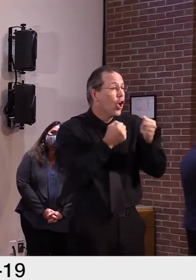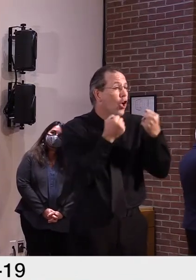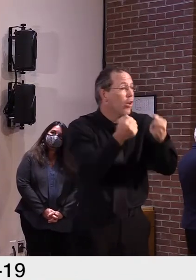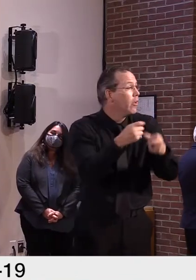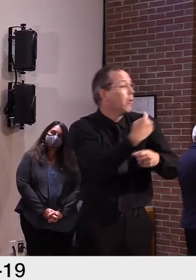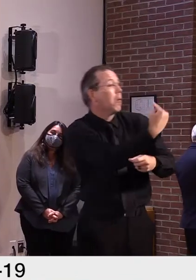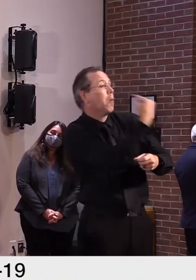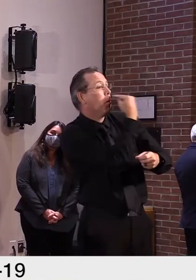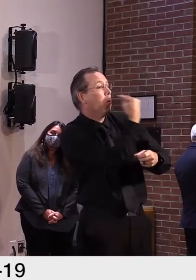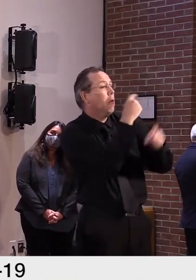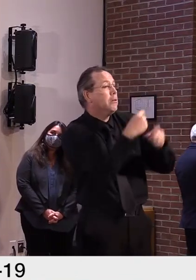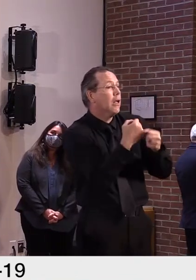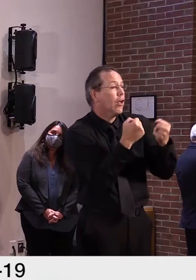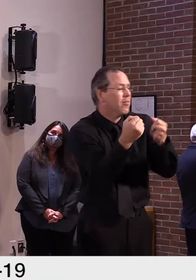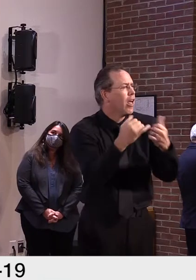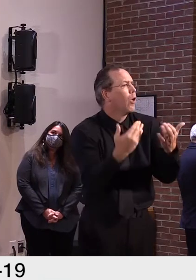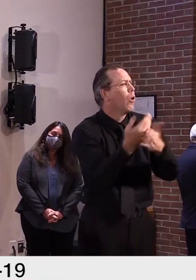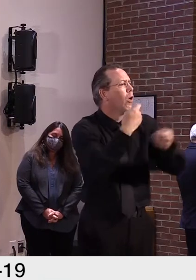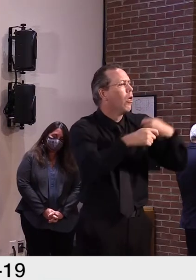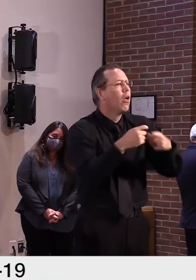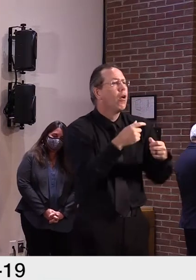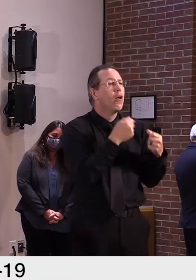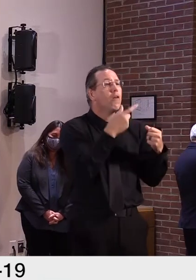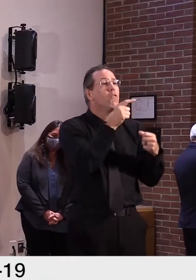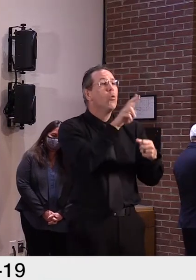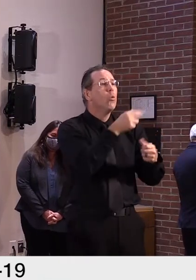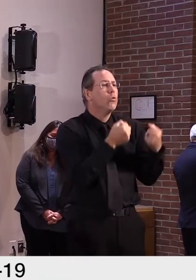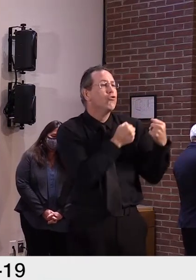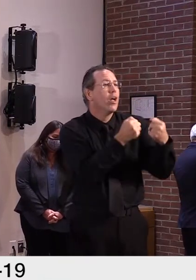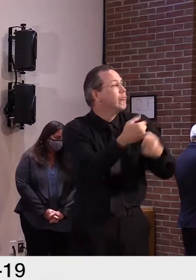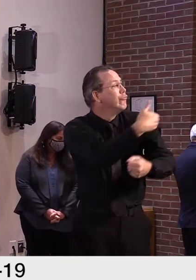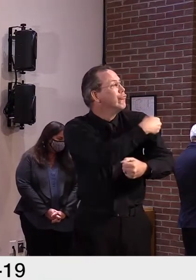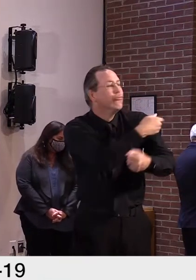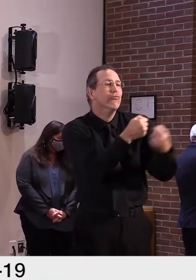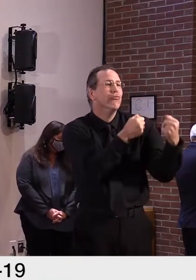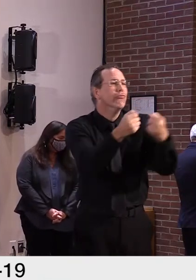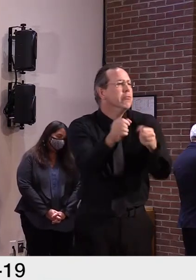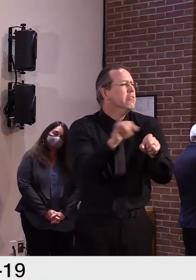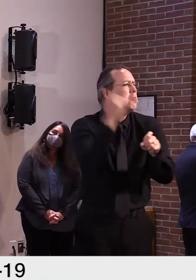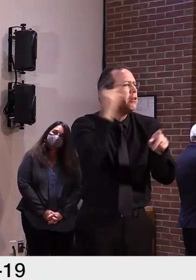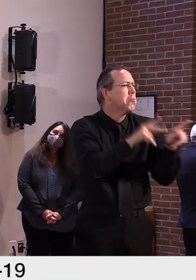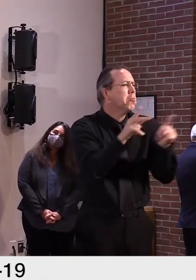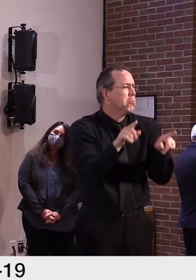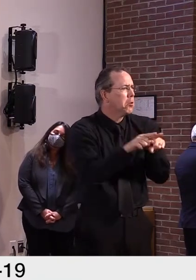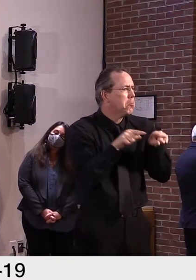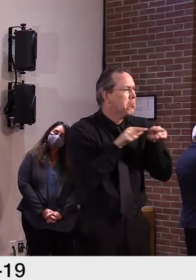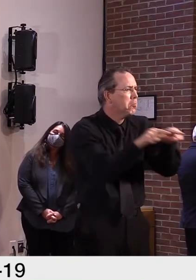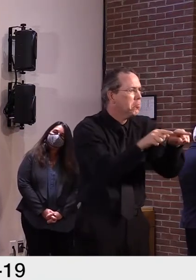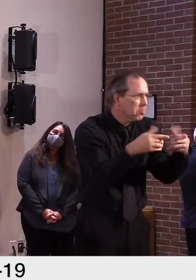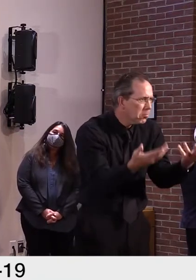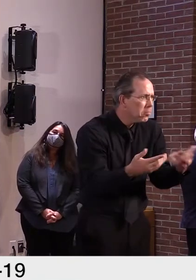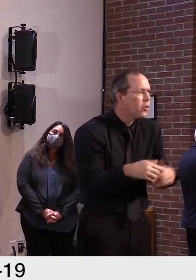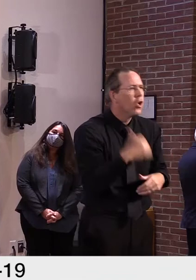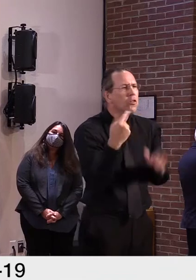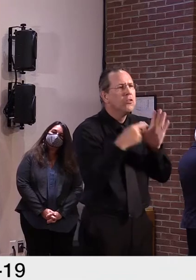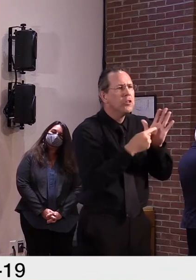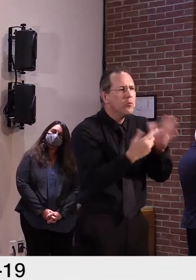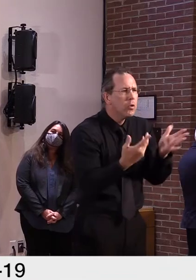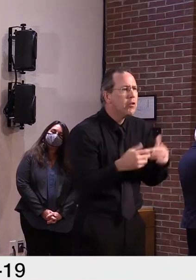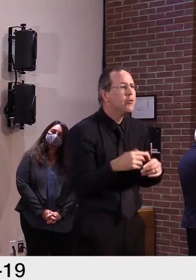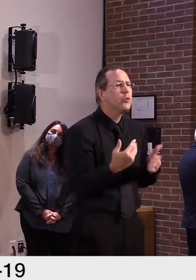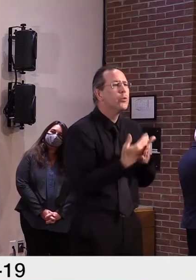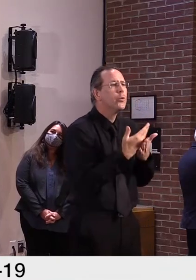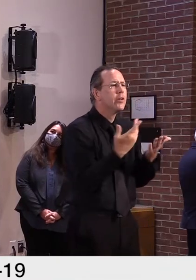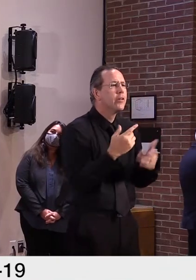to do that in the drive-through fashion. You can go to a food pickup site and get a flu